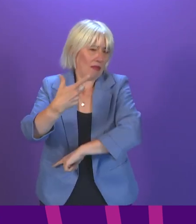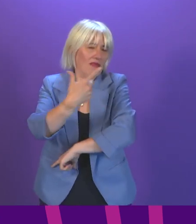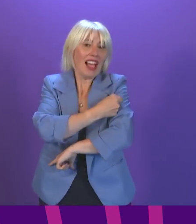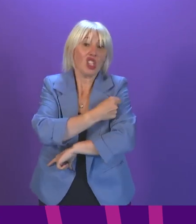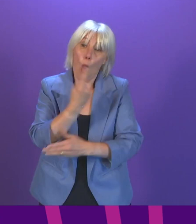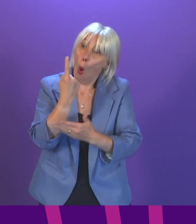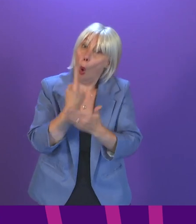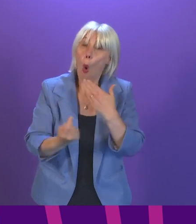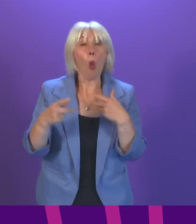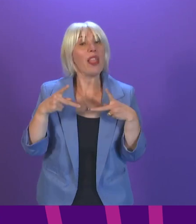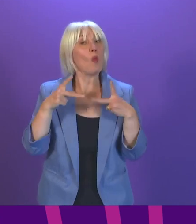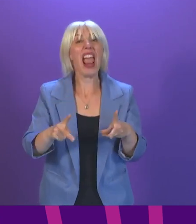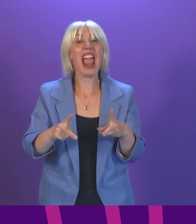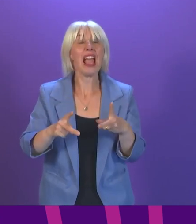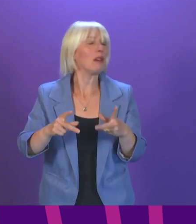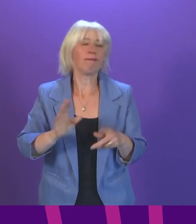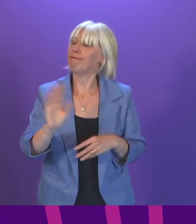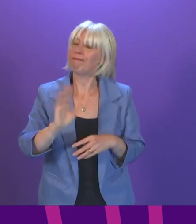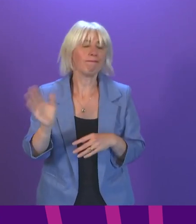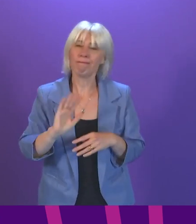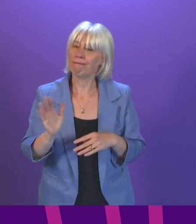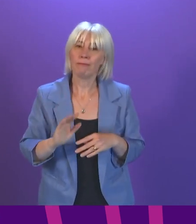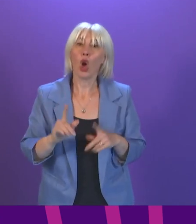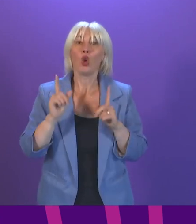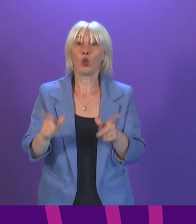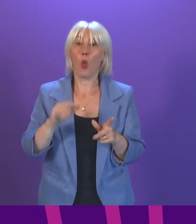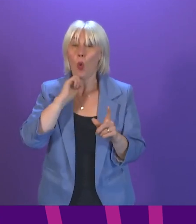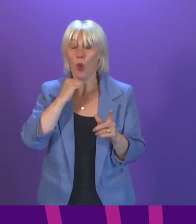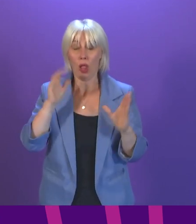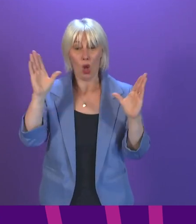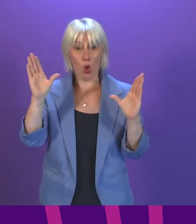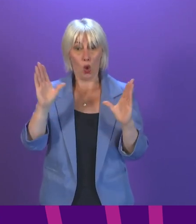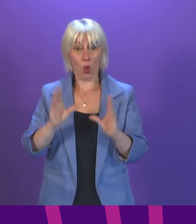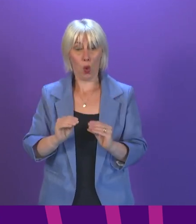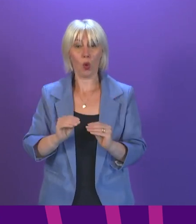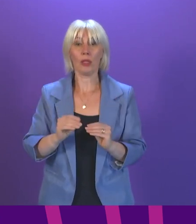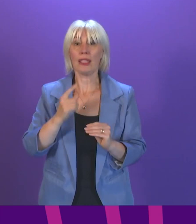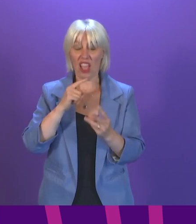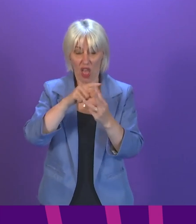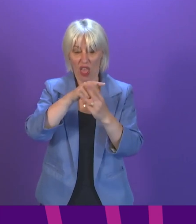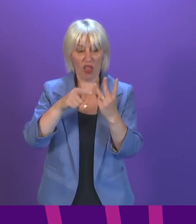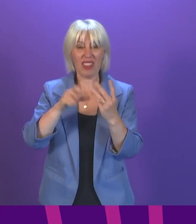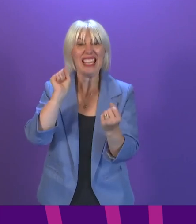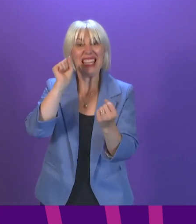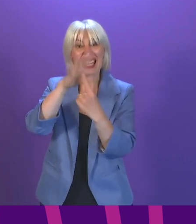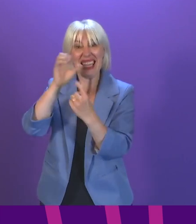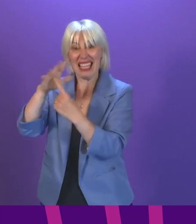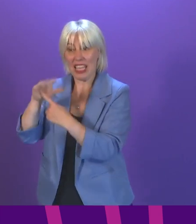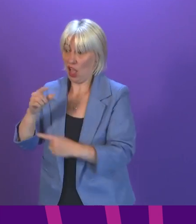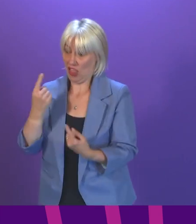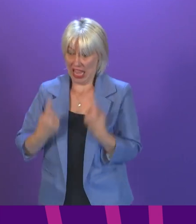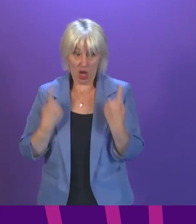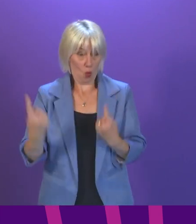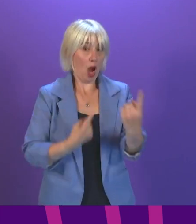the only step that all of us need to take right now, and so I will close by stressing the three key things that each of us can